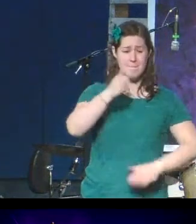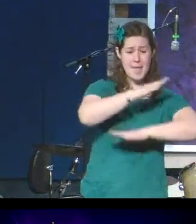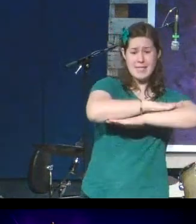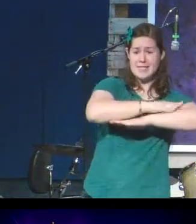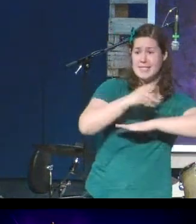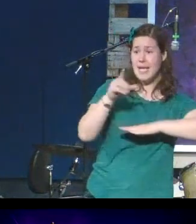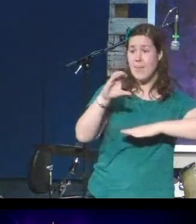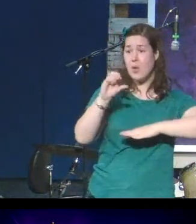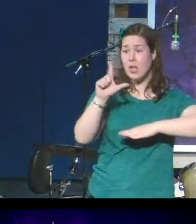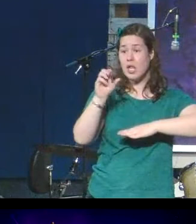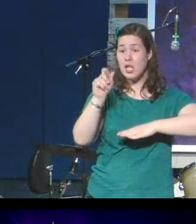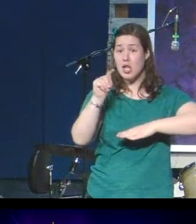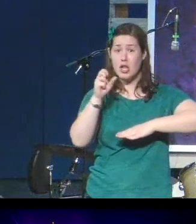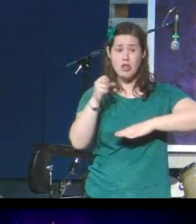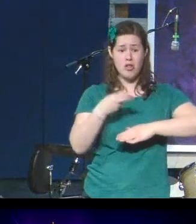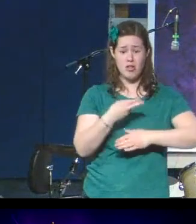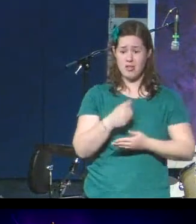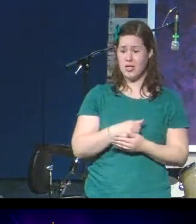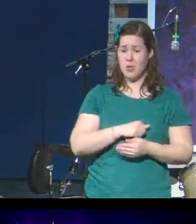Where were you?